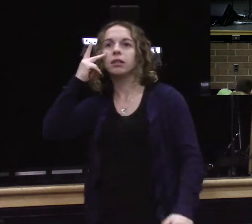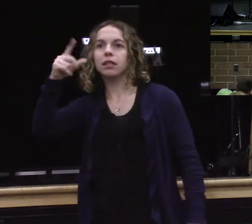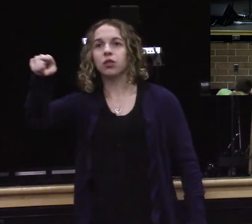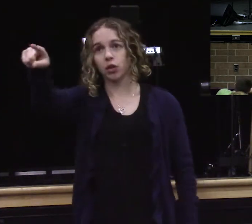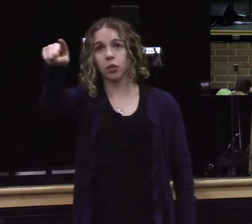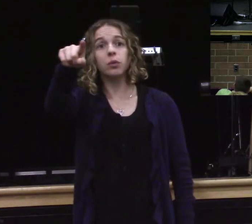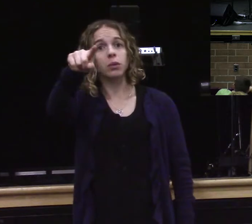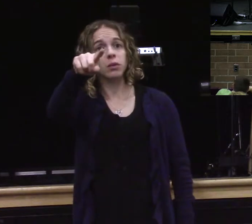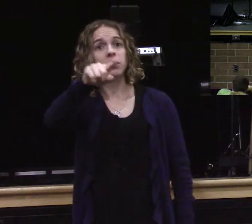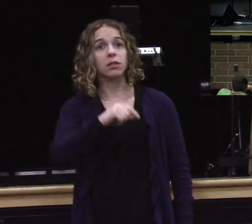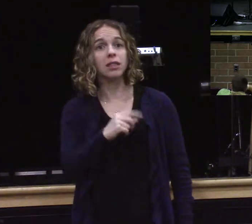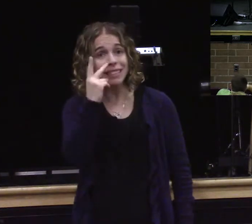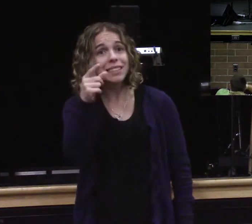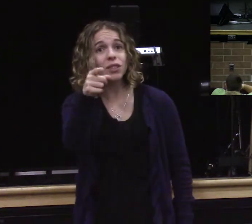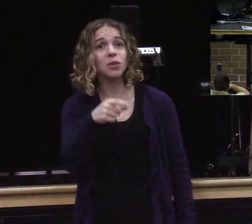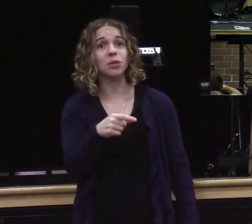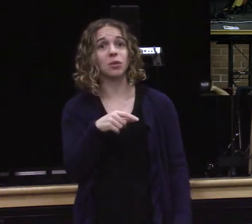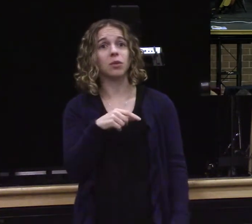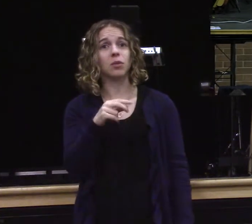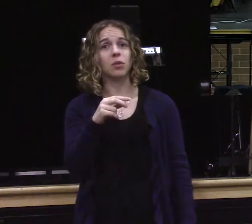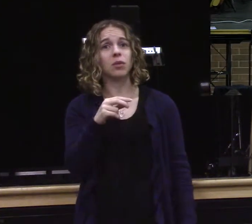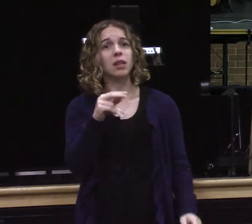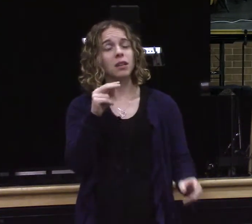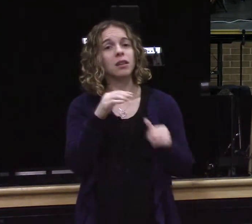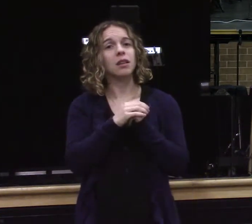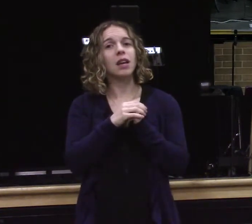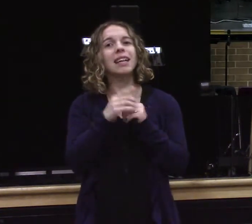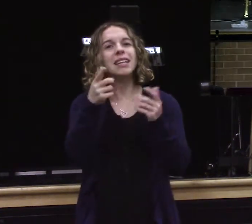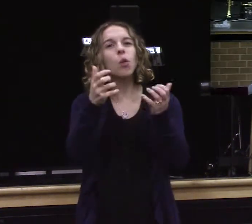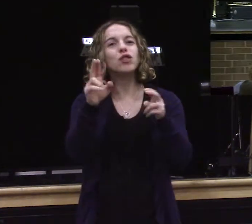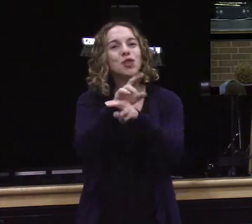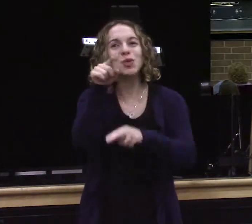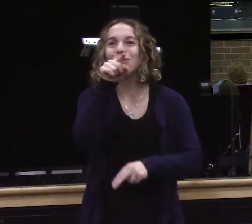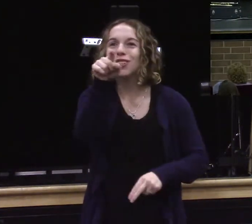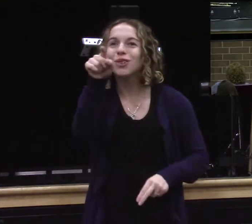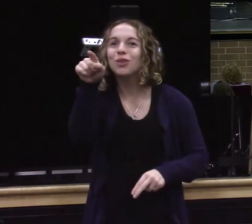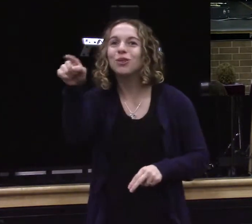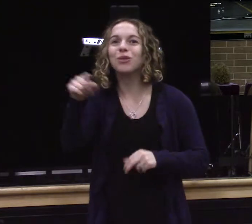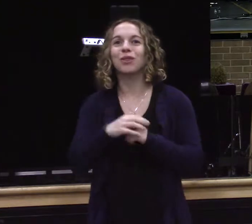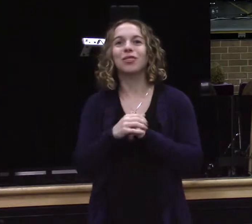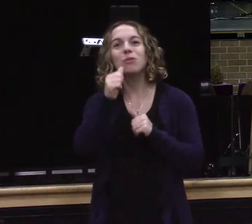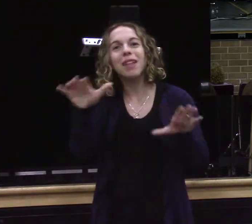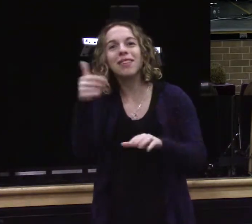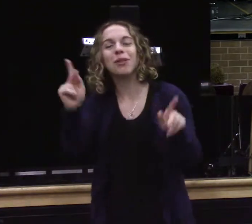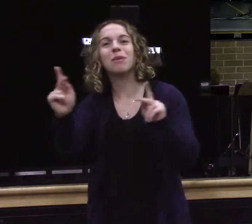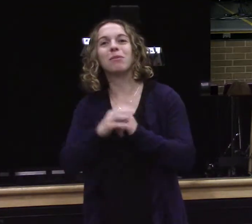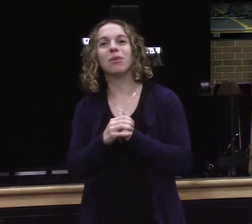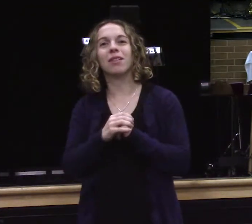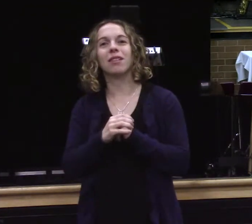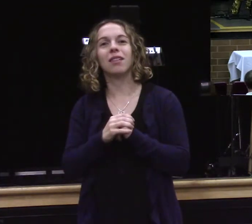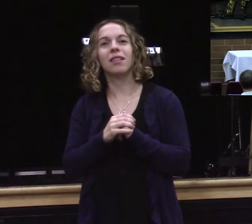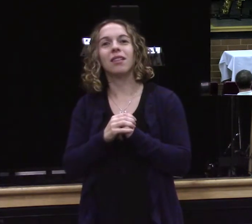put in your path opportunities for you to serve and you need to see